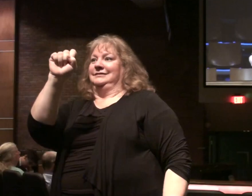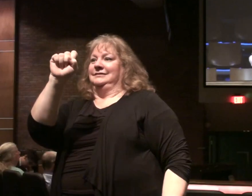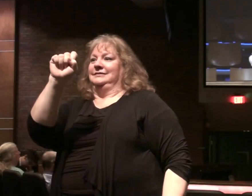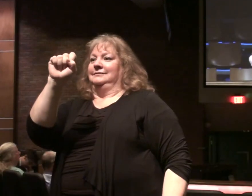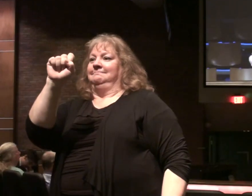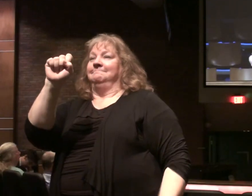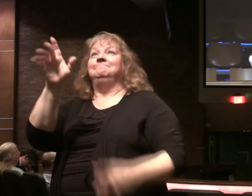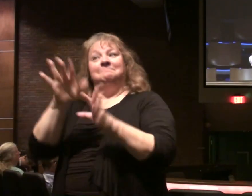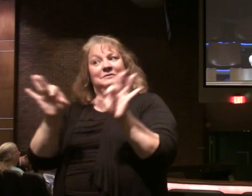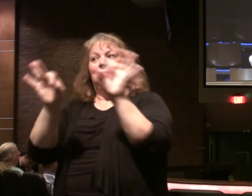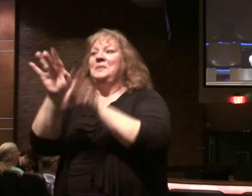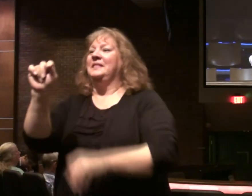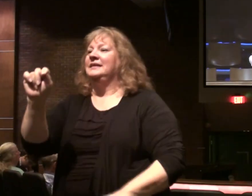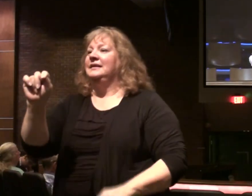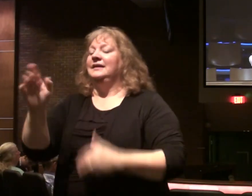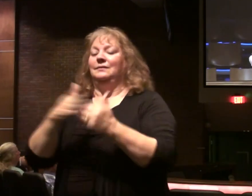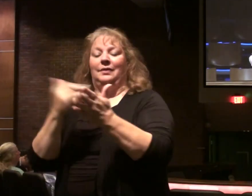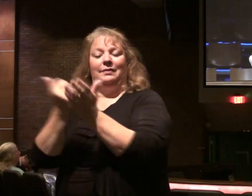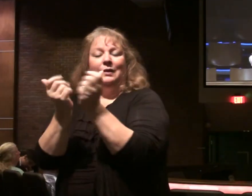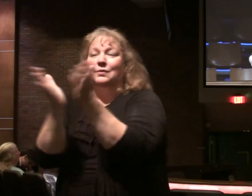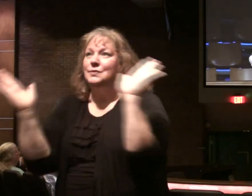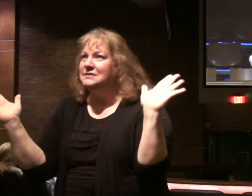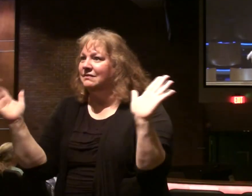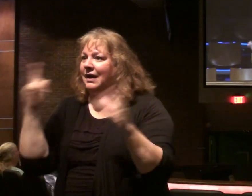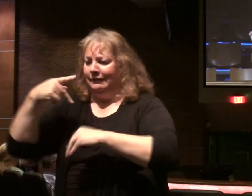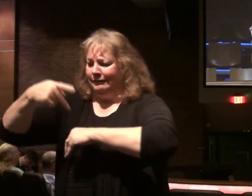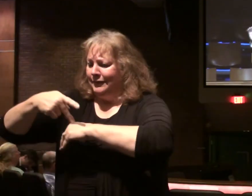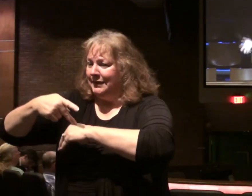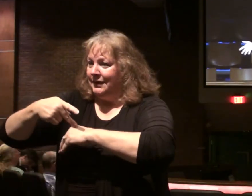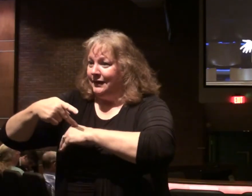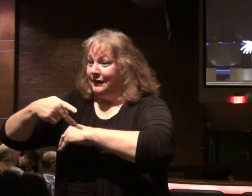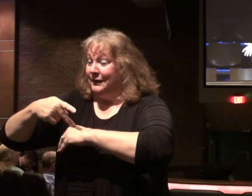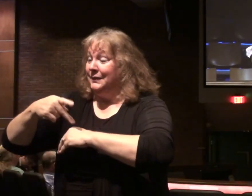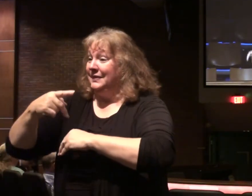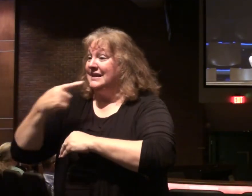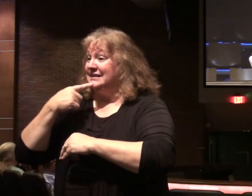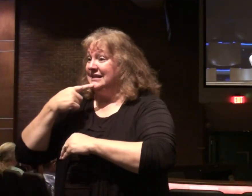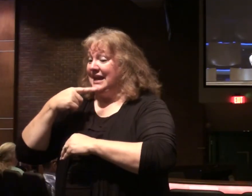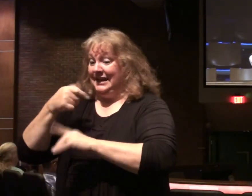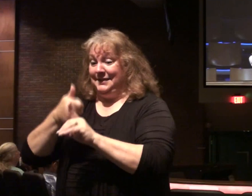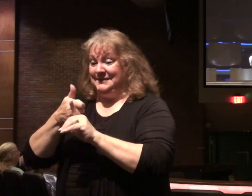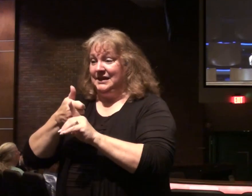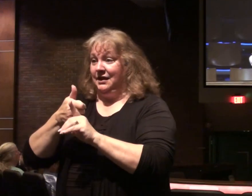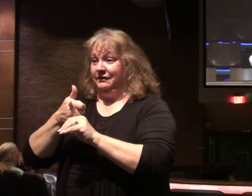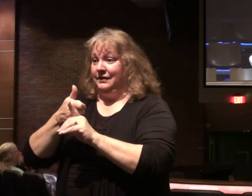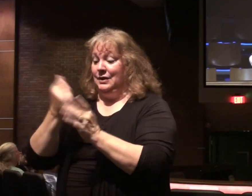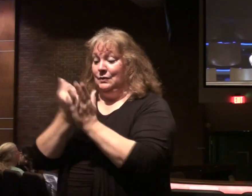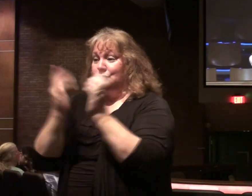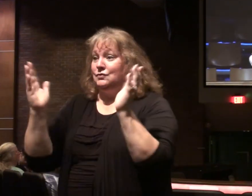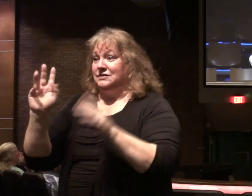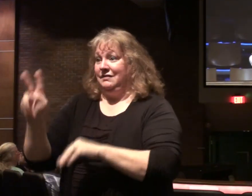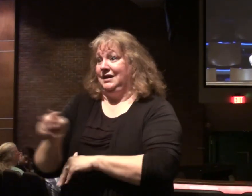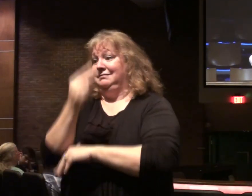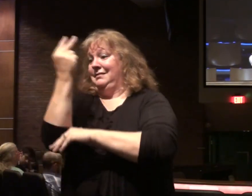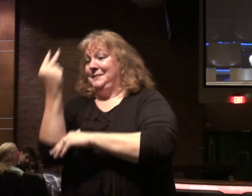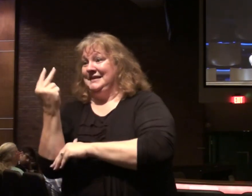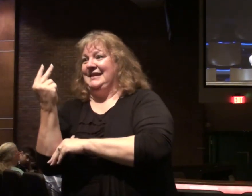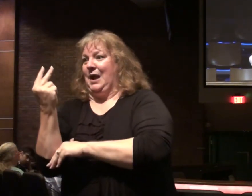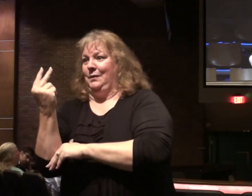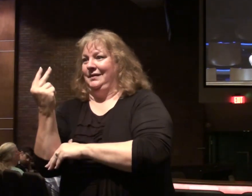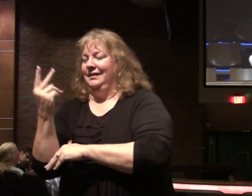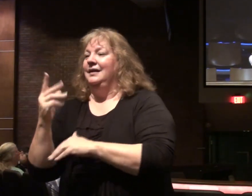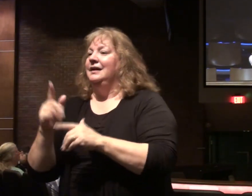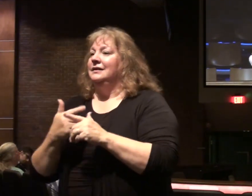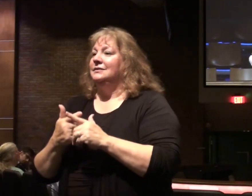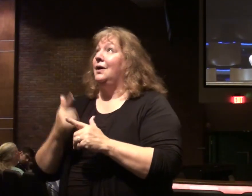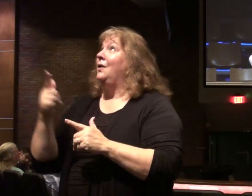it's been worth it. Even if they were crucified, even for Peter, the tradition says he was crucified upside down. It's worth it for him. He's